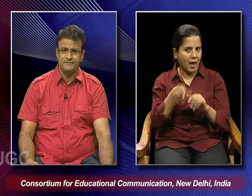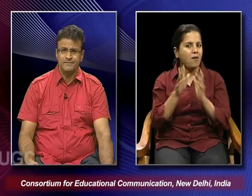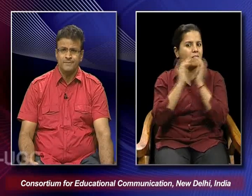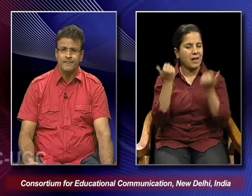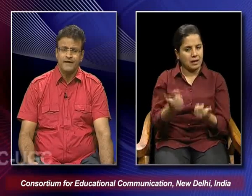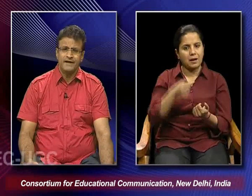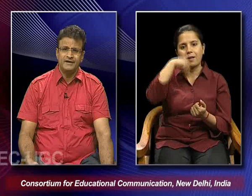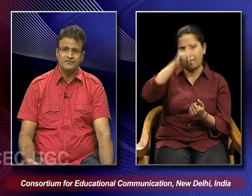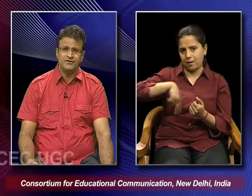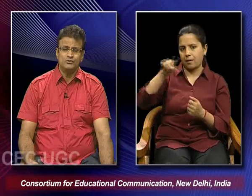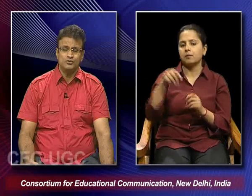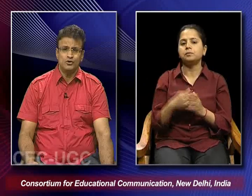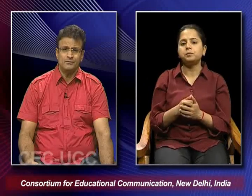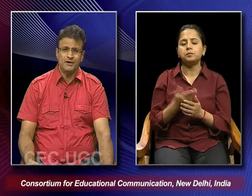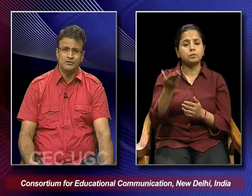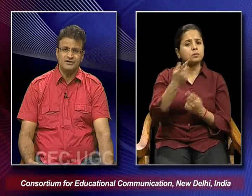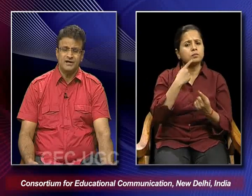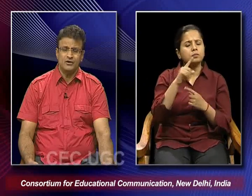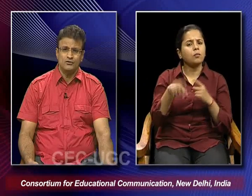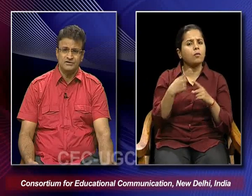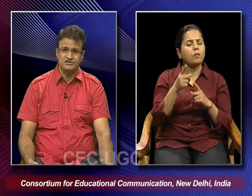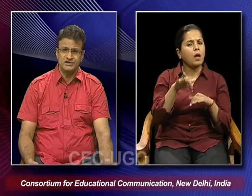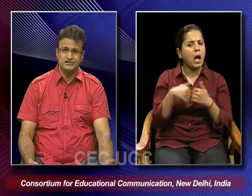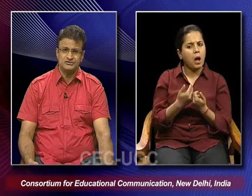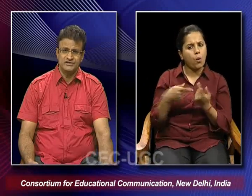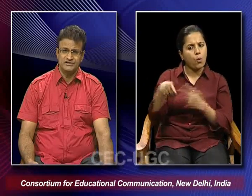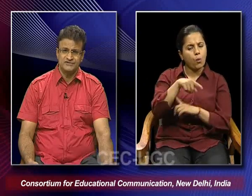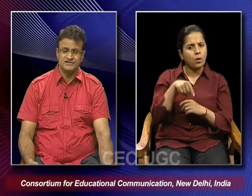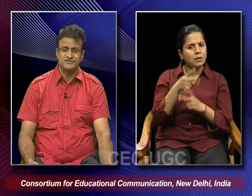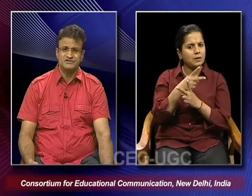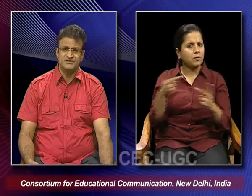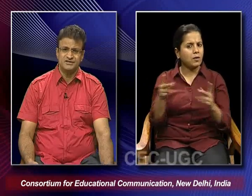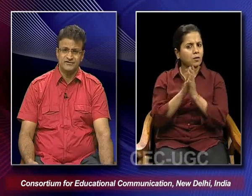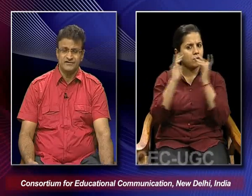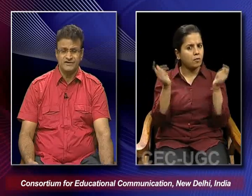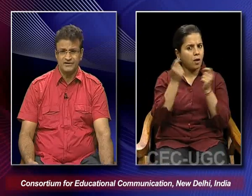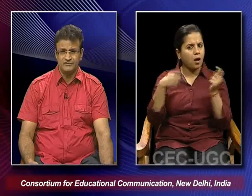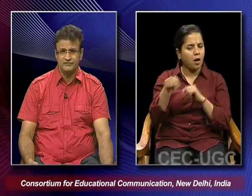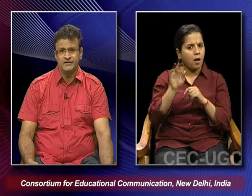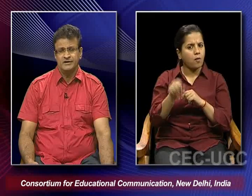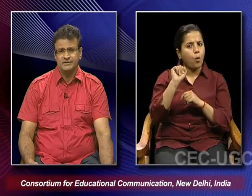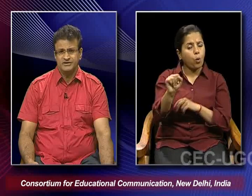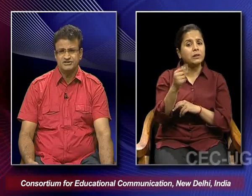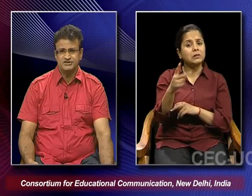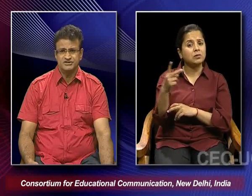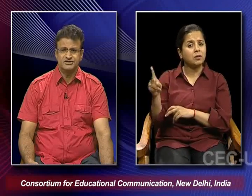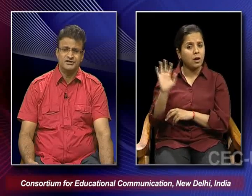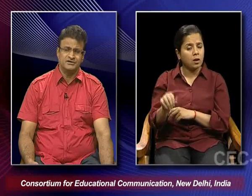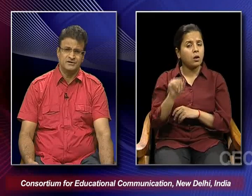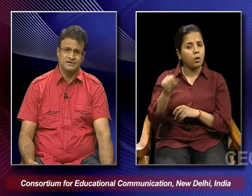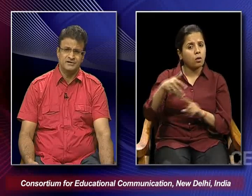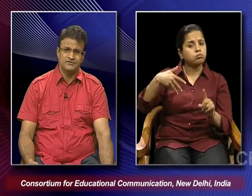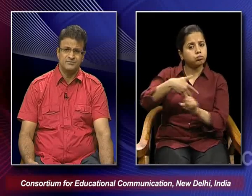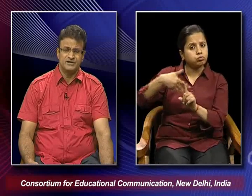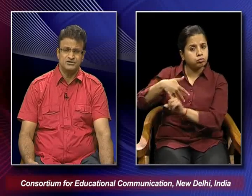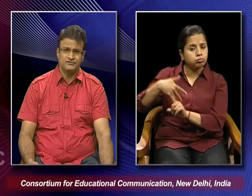India. And when you talk about that how these kinds of various festivals they have different kind of dimensions in